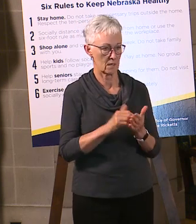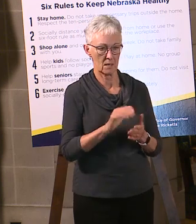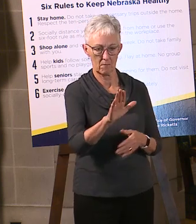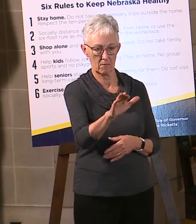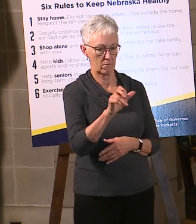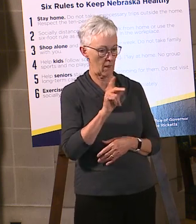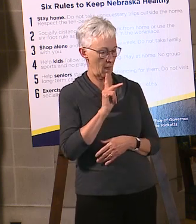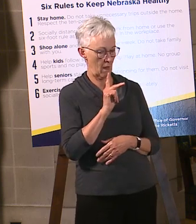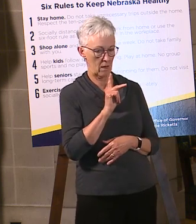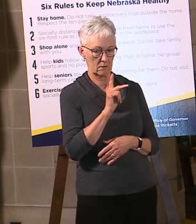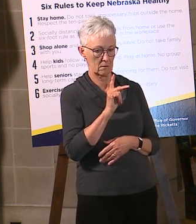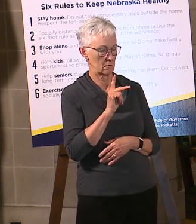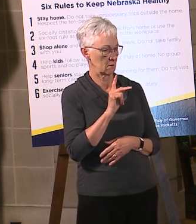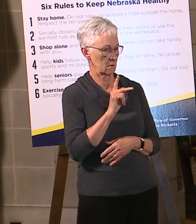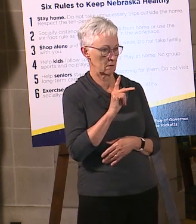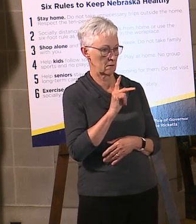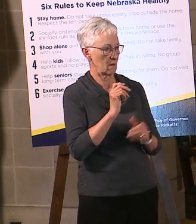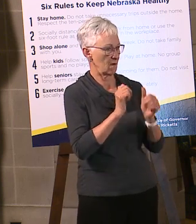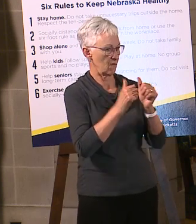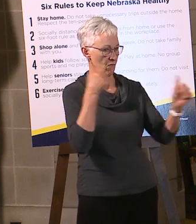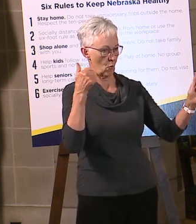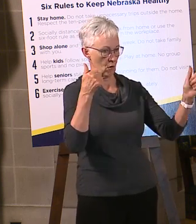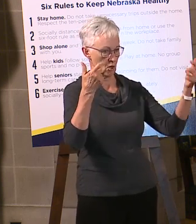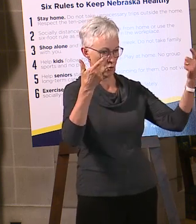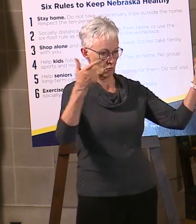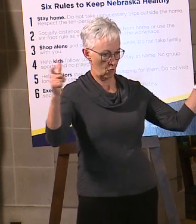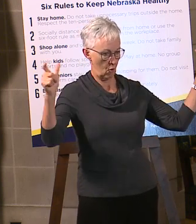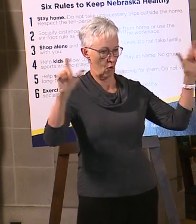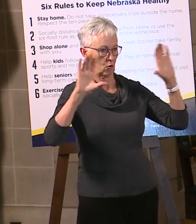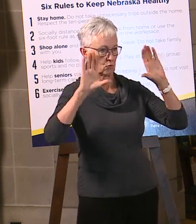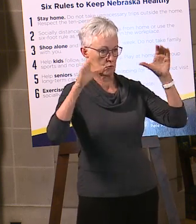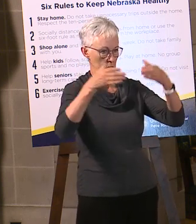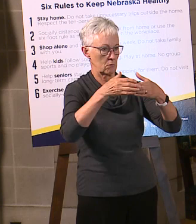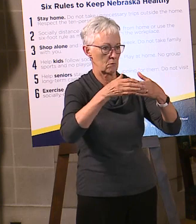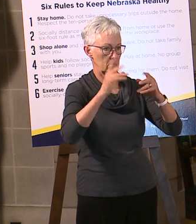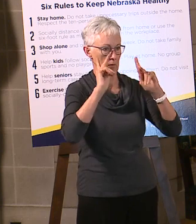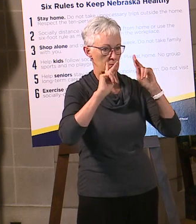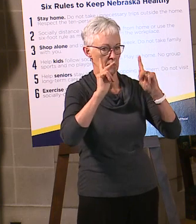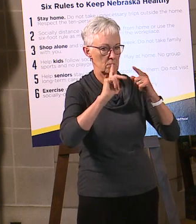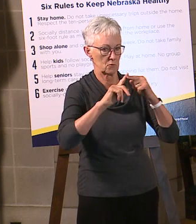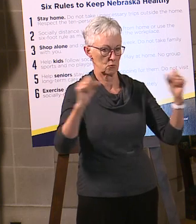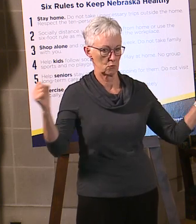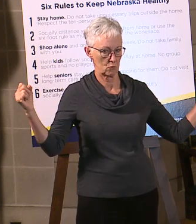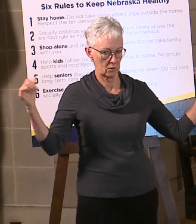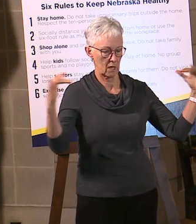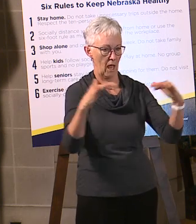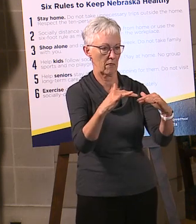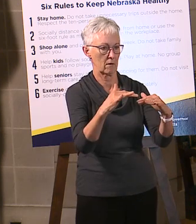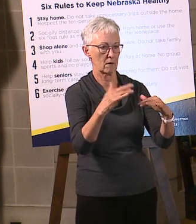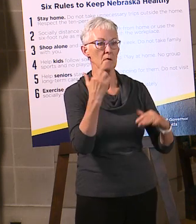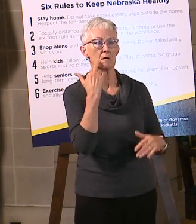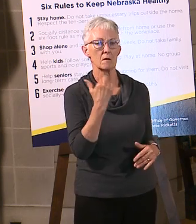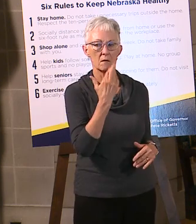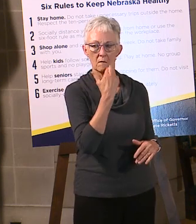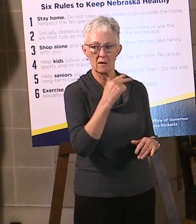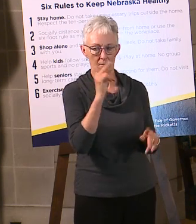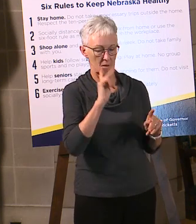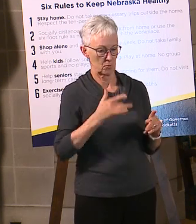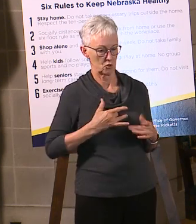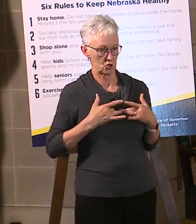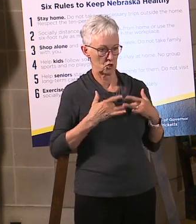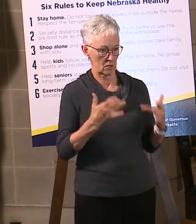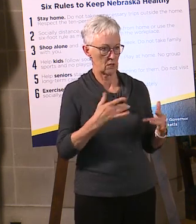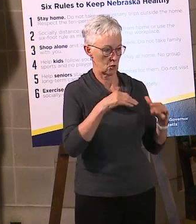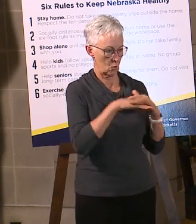to, we're looking at avoiding large groups of people gathering. And if you think about a restaurant, people generally go into a restaurant, and they sit down at